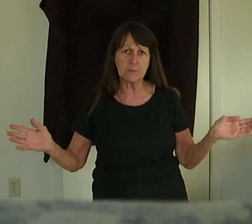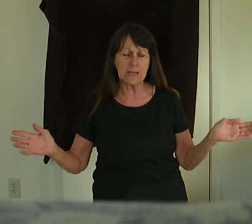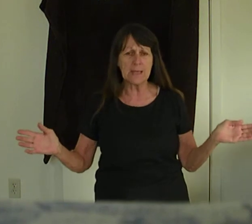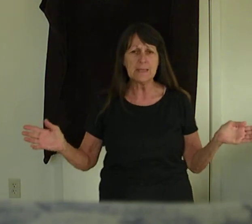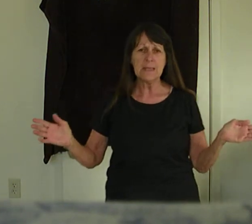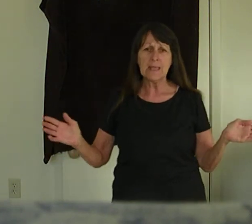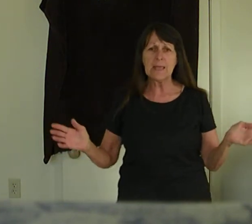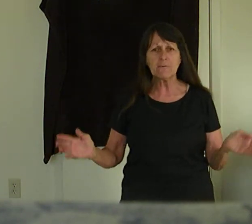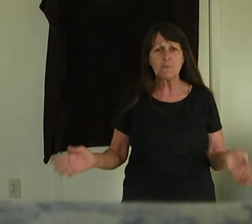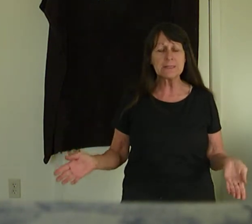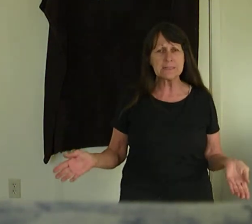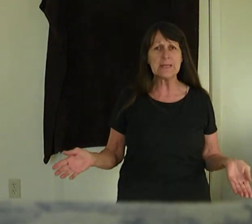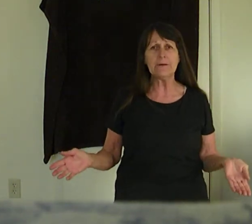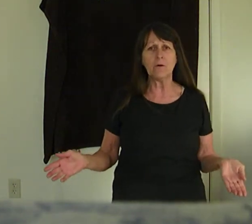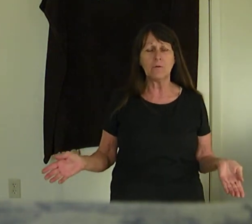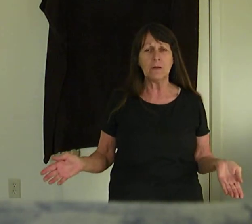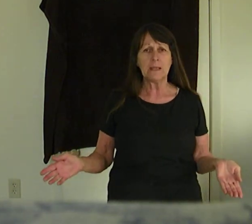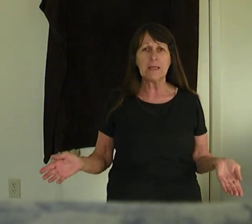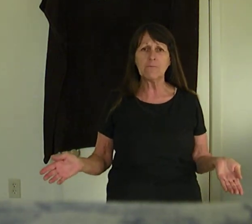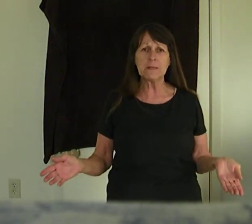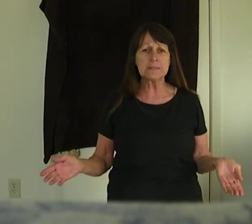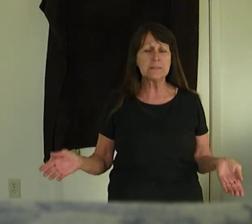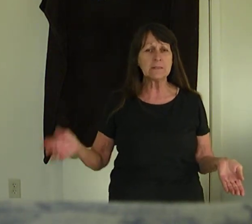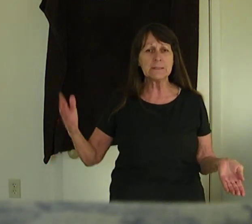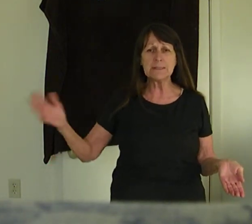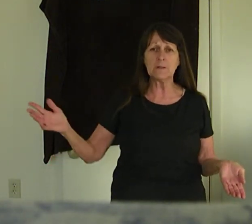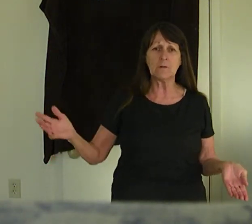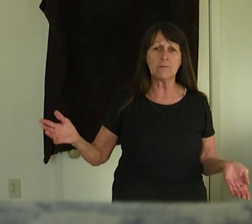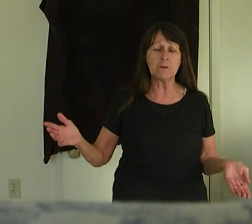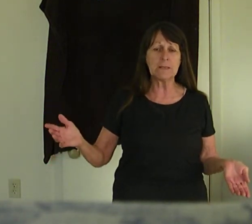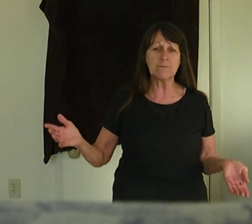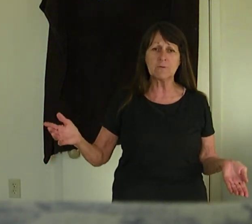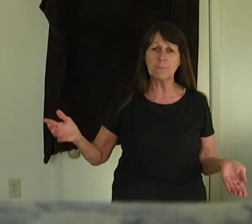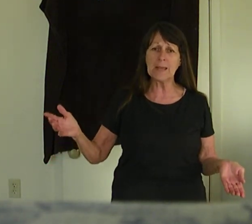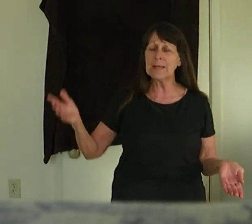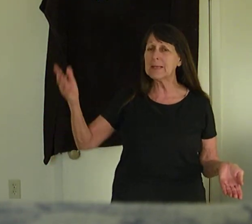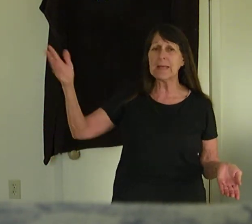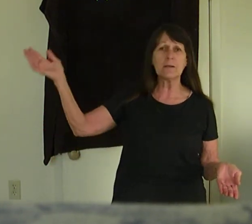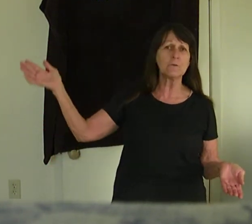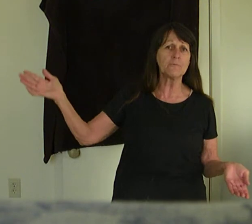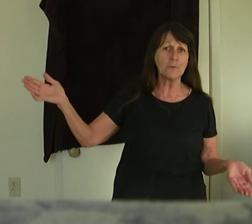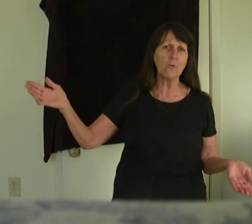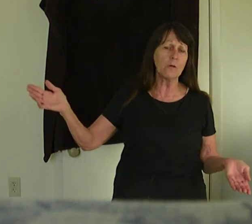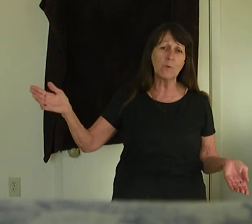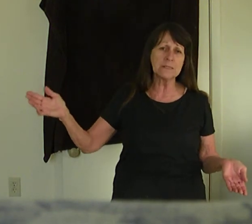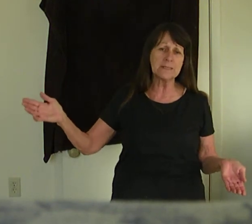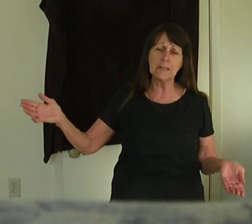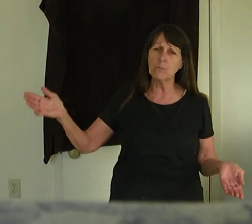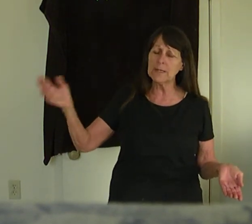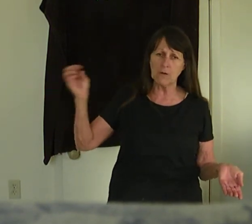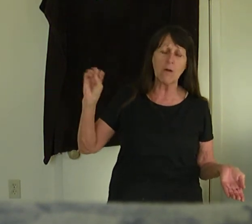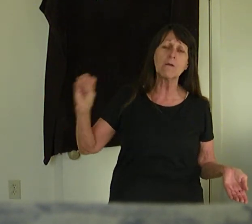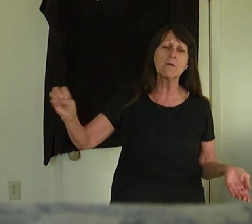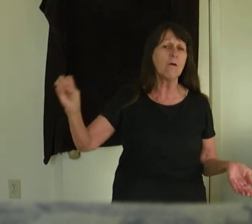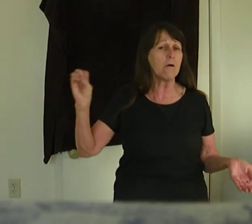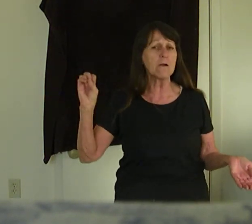okay? If we steal, if we steal a little, if there's a penny laying on the floor and we steal it, we can harden our heart